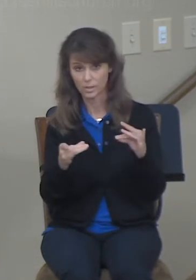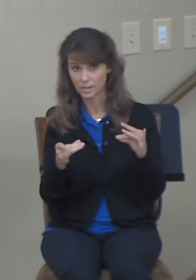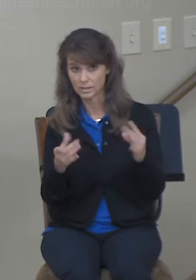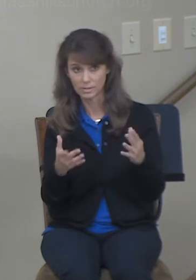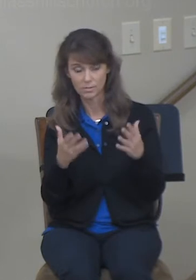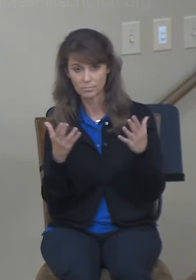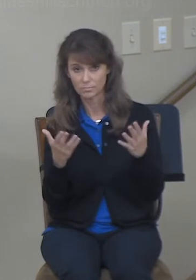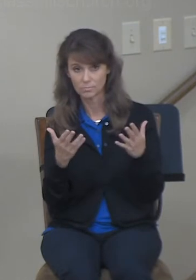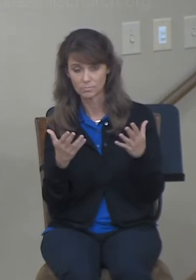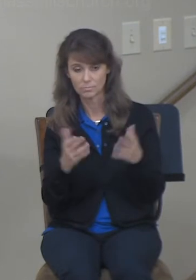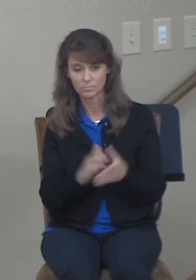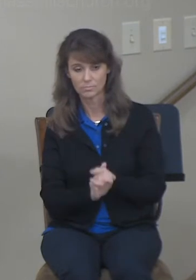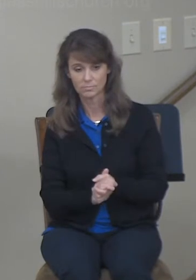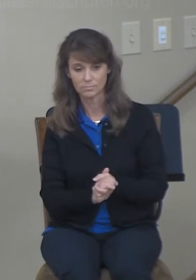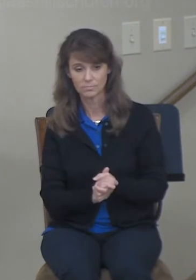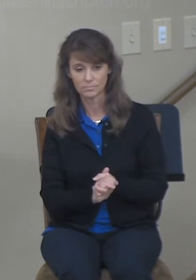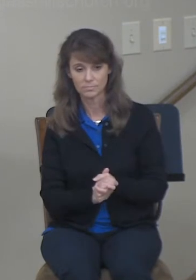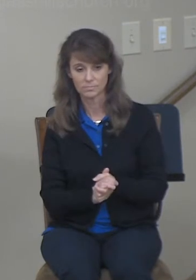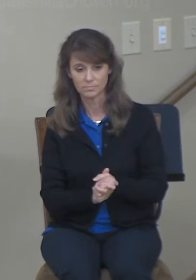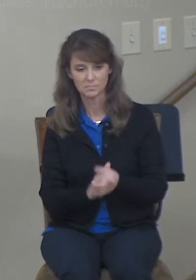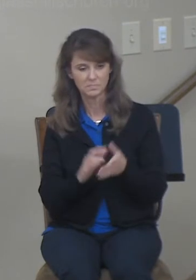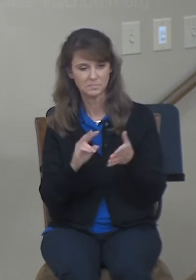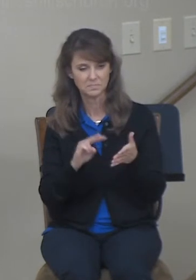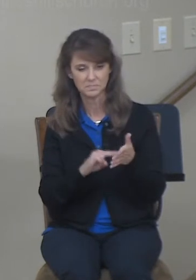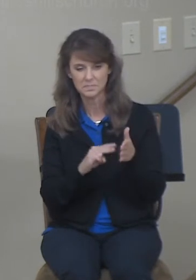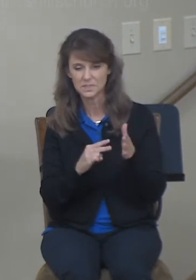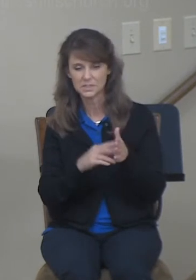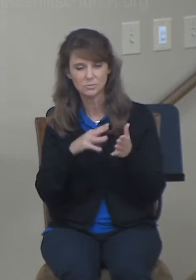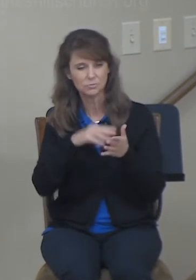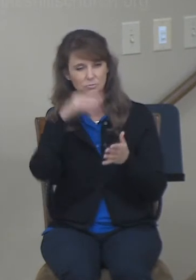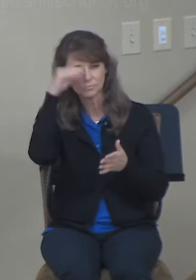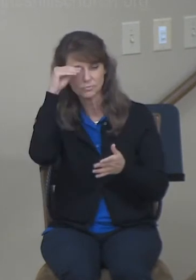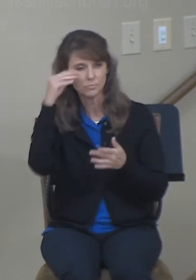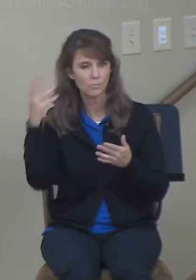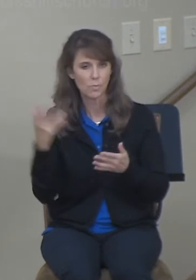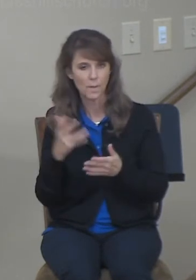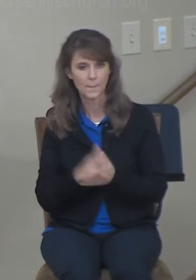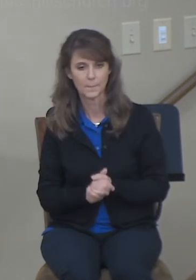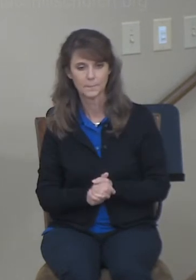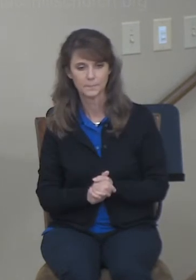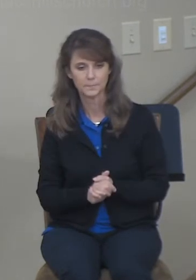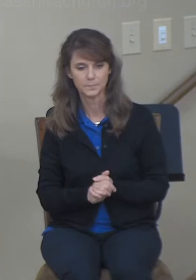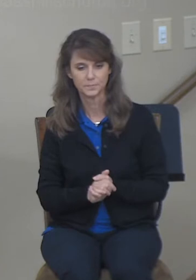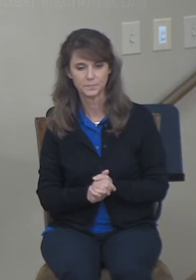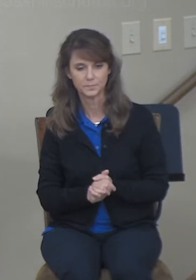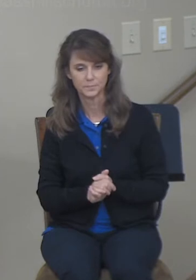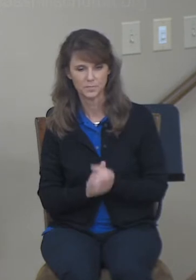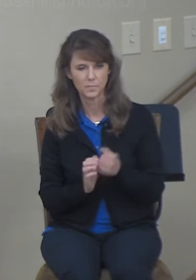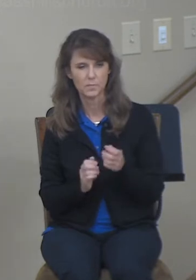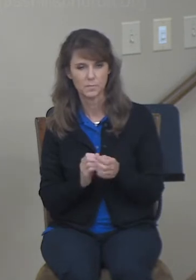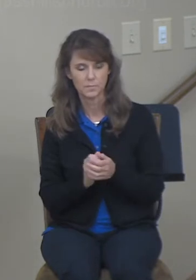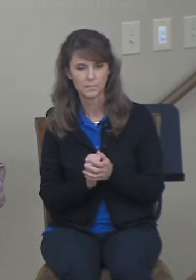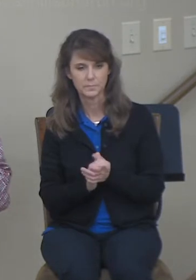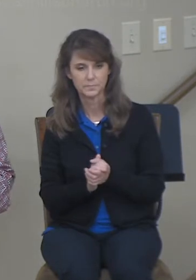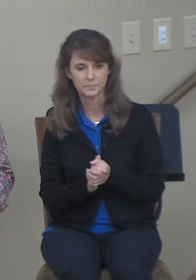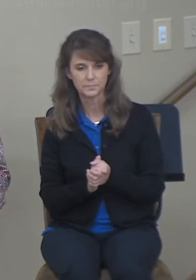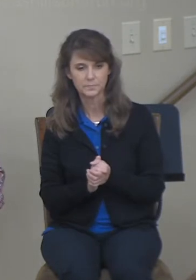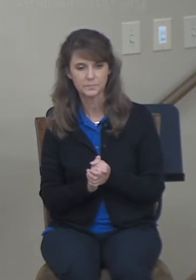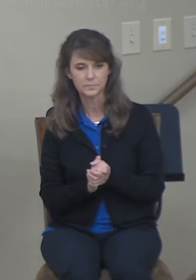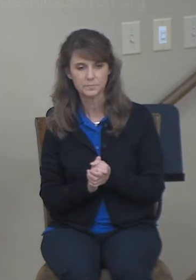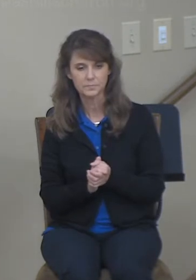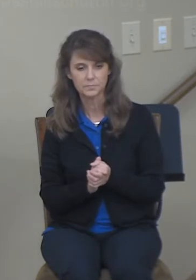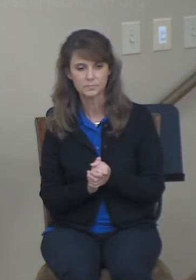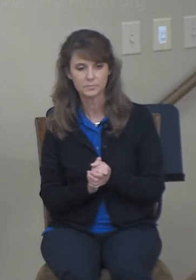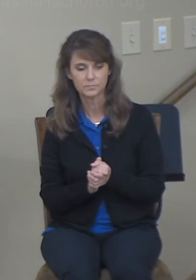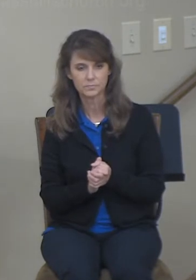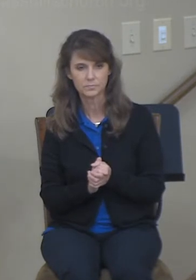point out. I mean, there's a number of different lessons that we could point out in this story, but I just want to point out a few. And maybe some